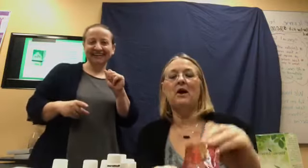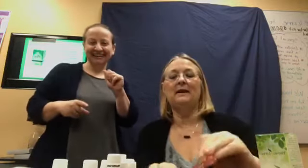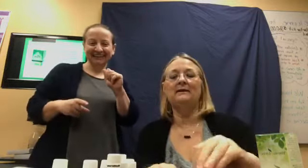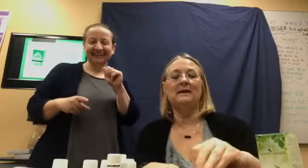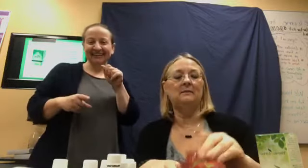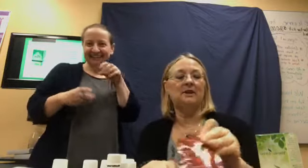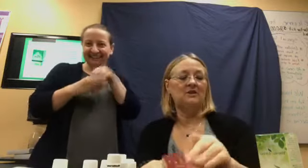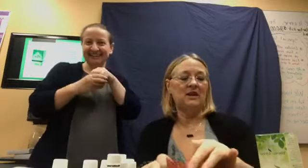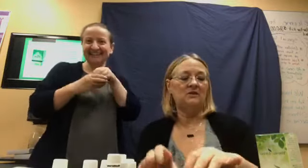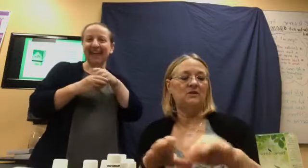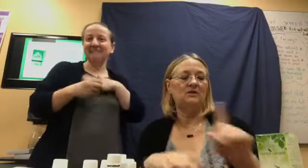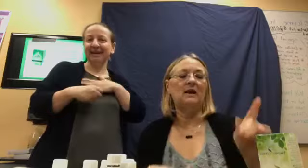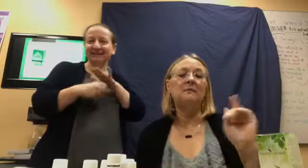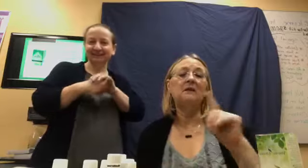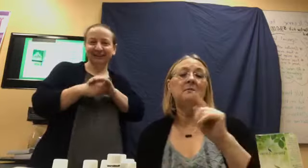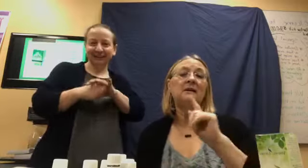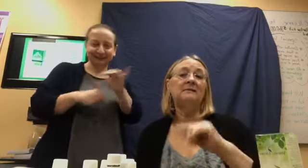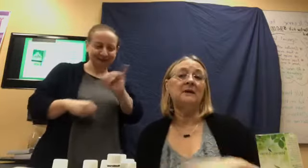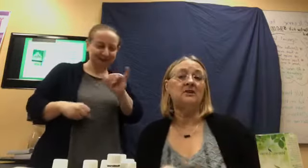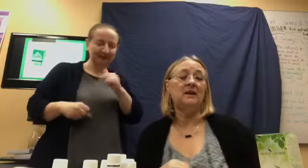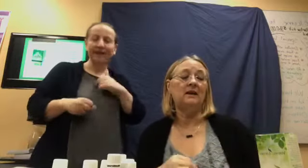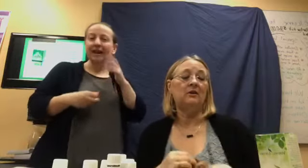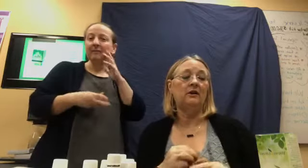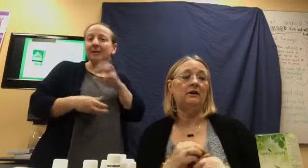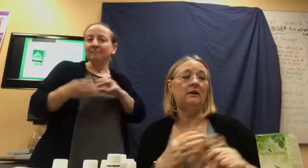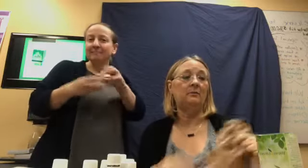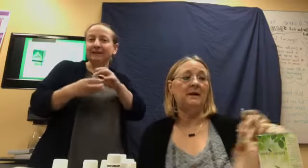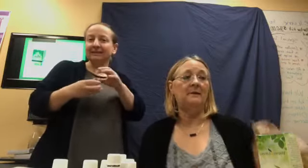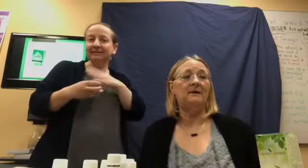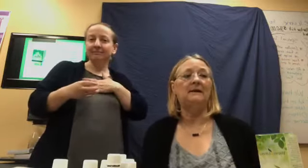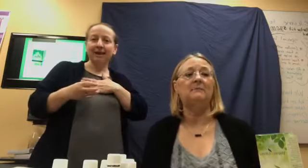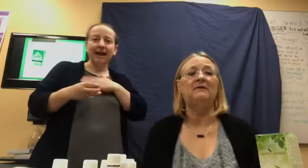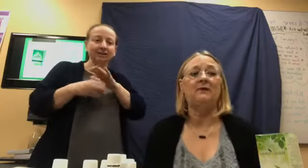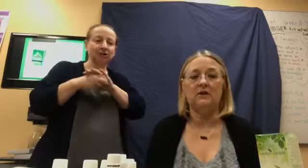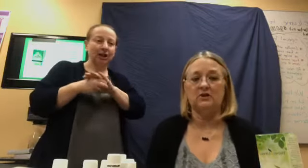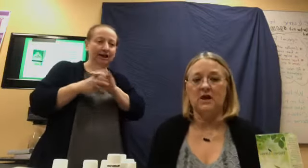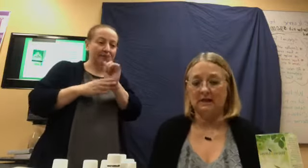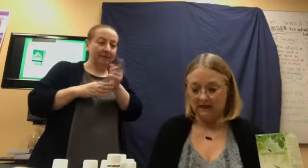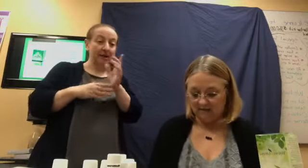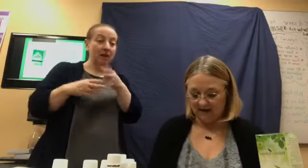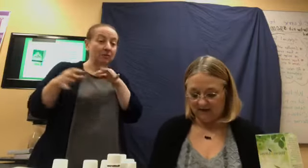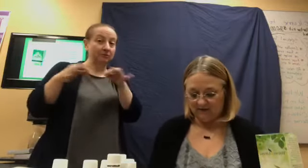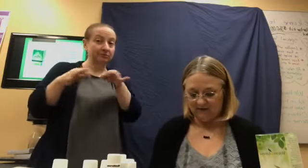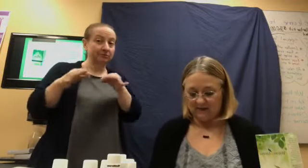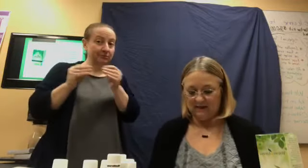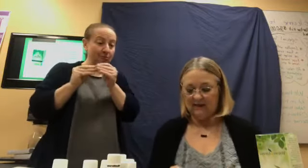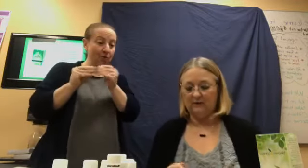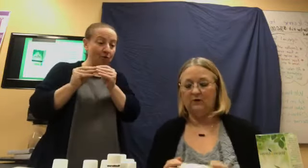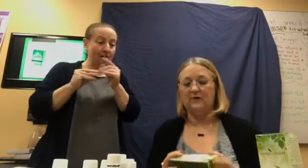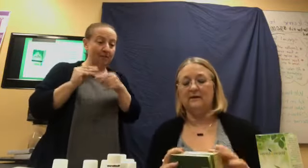product in my shake too. So, I'm gonna mix my shake here in a little bit. But, let me finish talking about the other things.